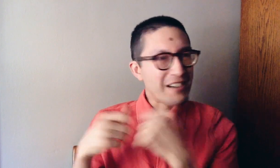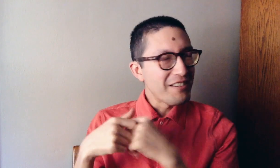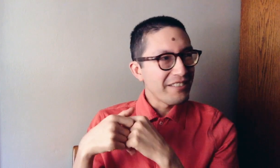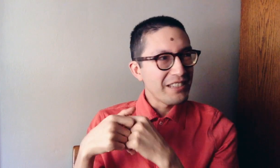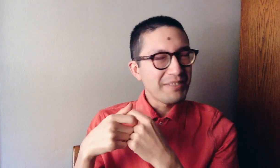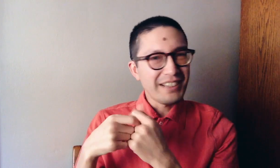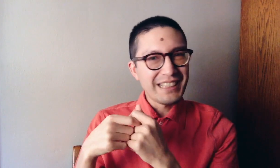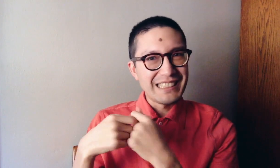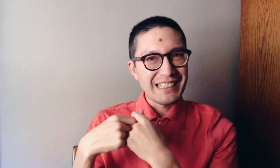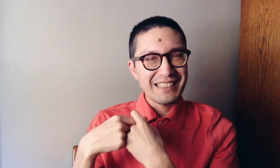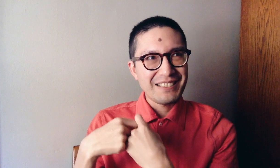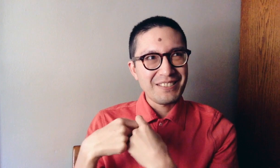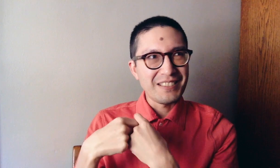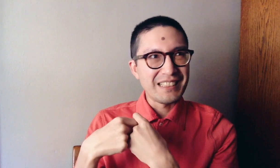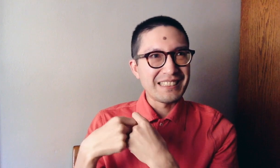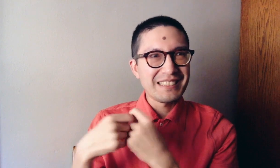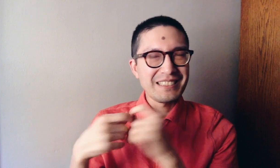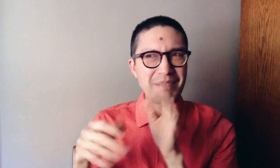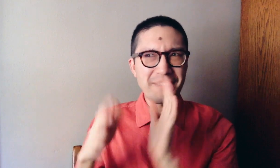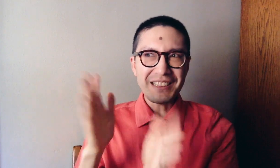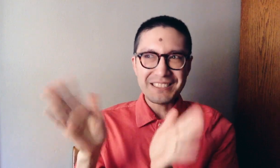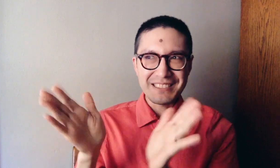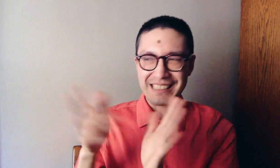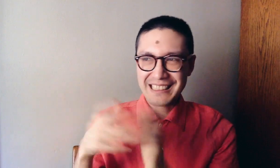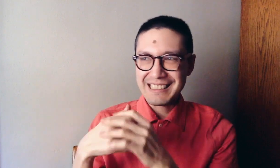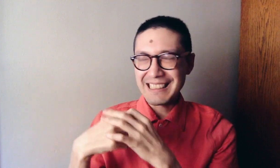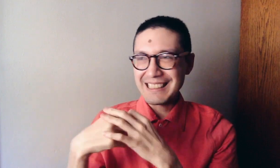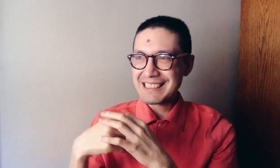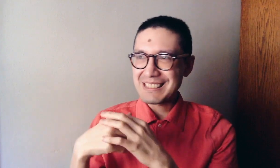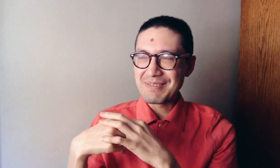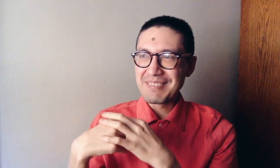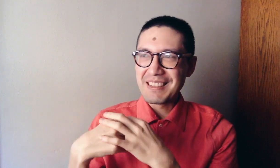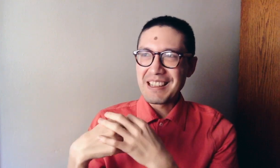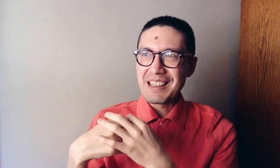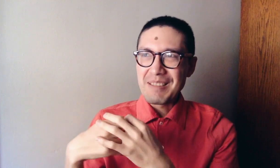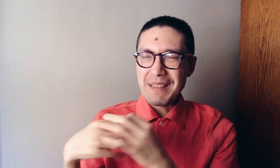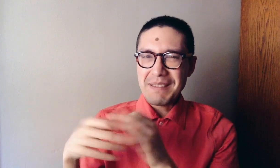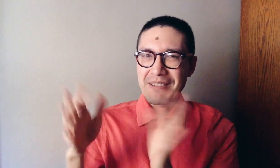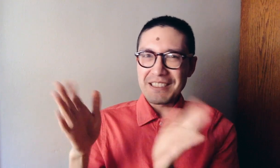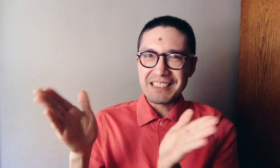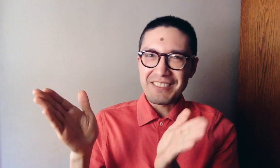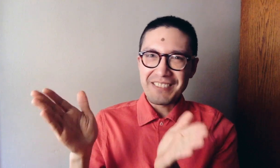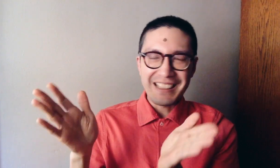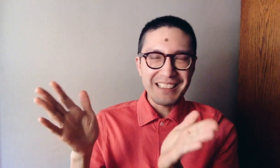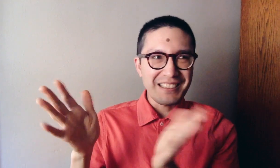overview project was a partial success, maybe mostly a failure,